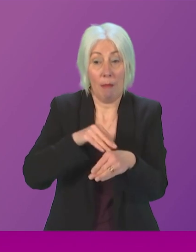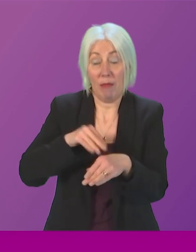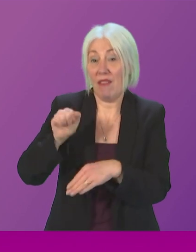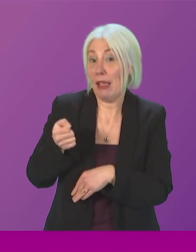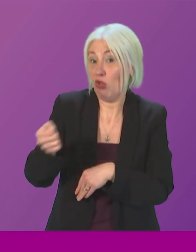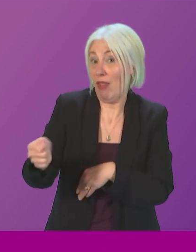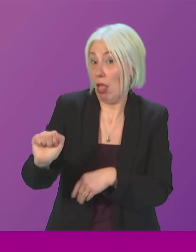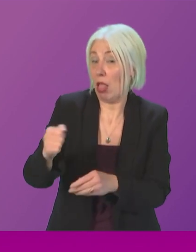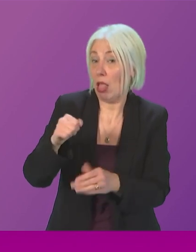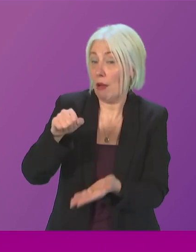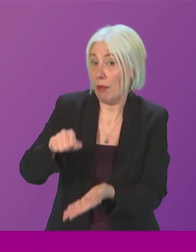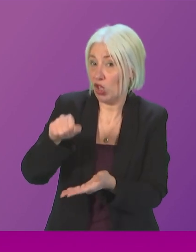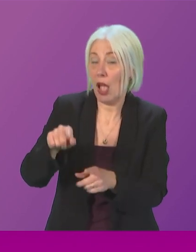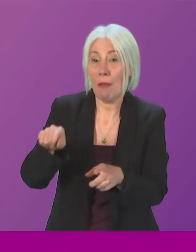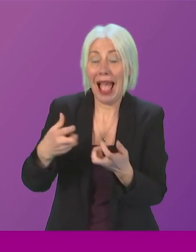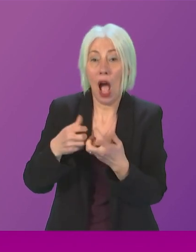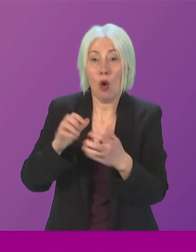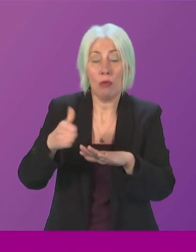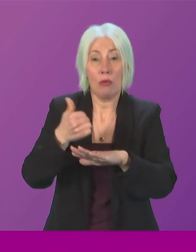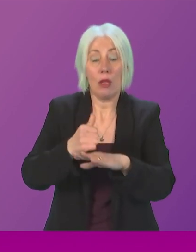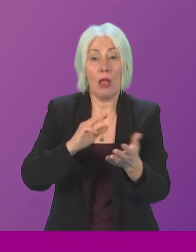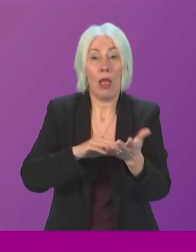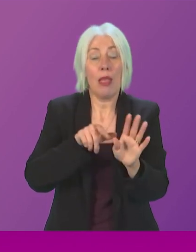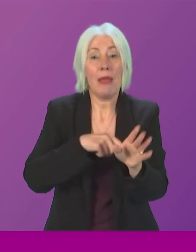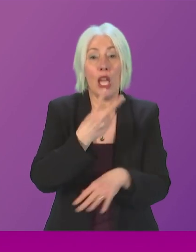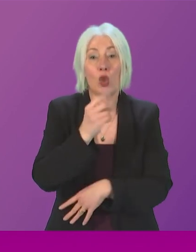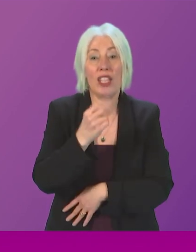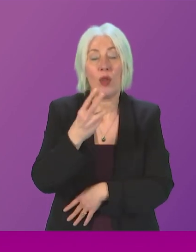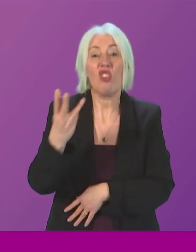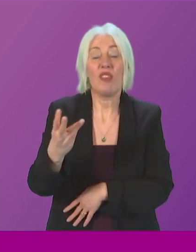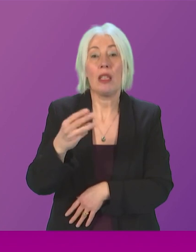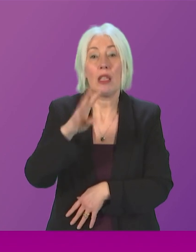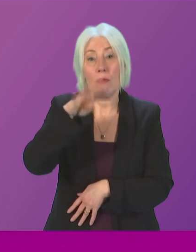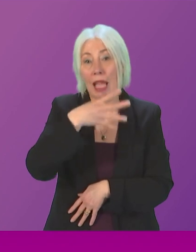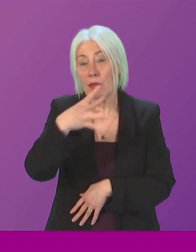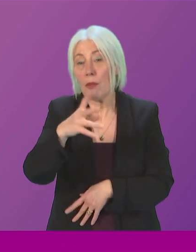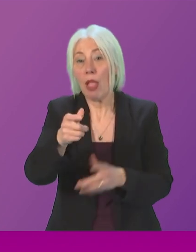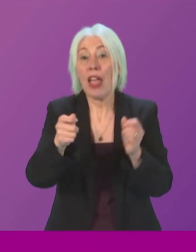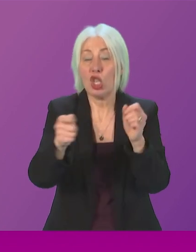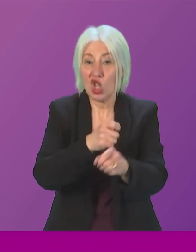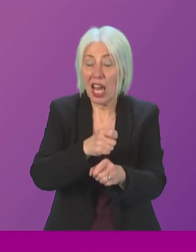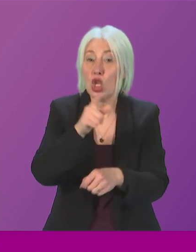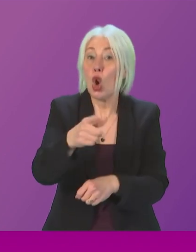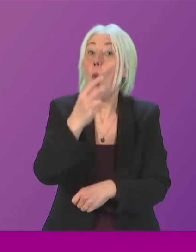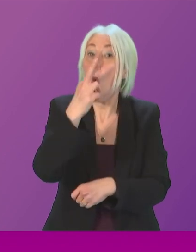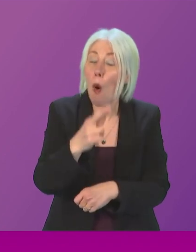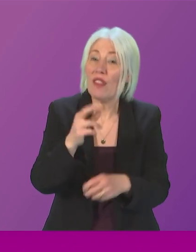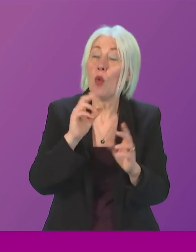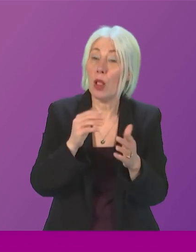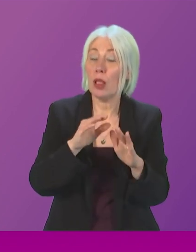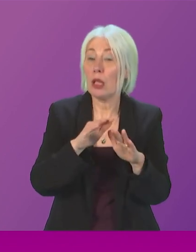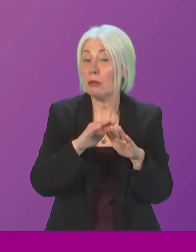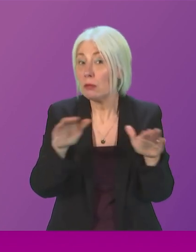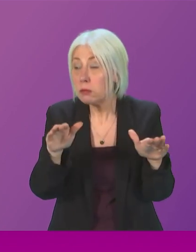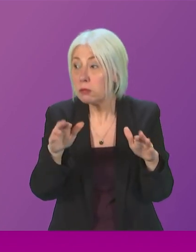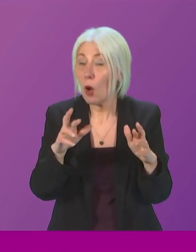understand that the cost of implementing the May 2023 timetable change is hopefully projected to be neutral it's difficult